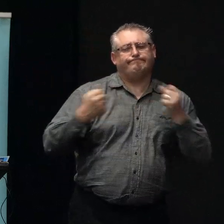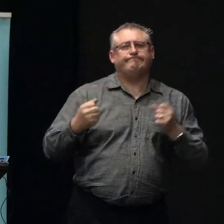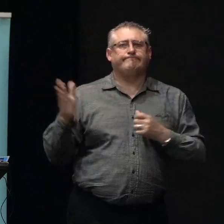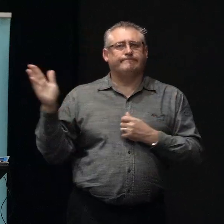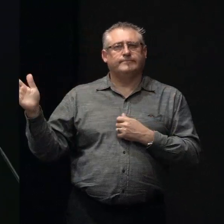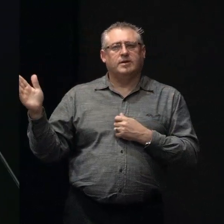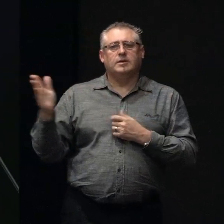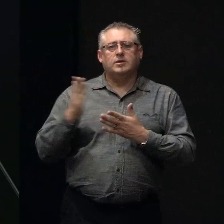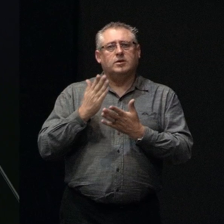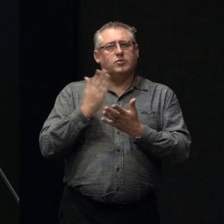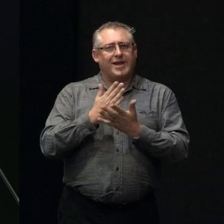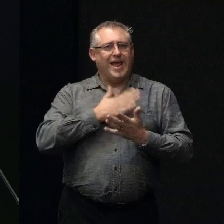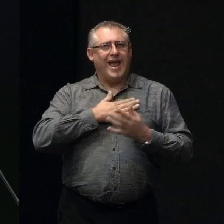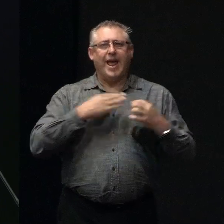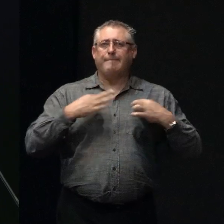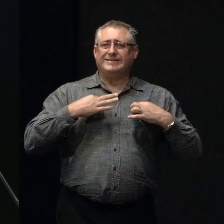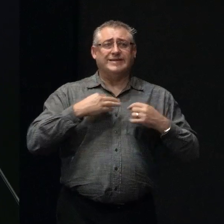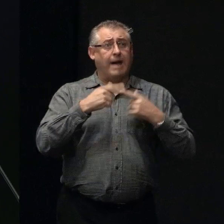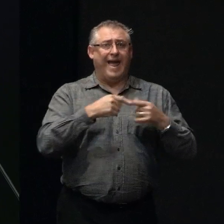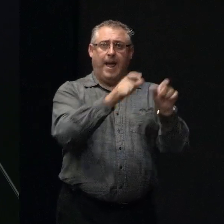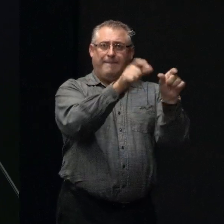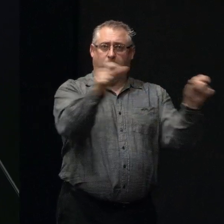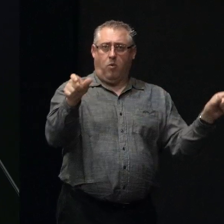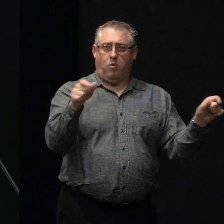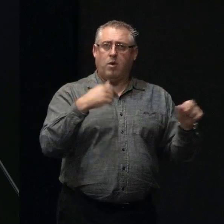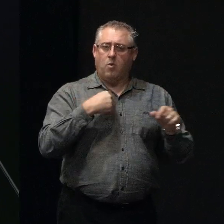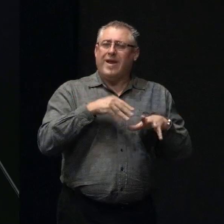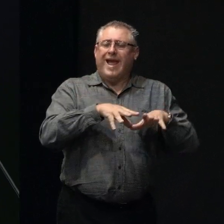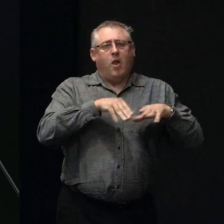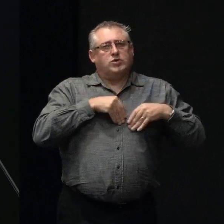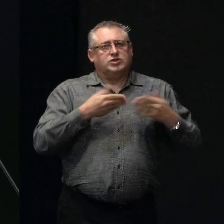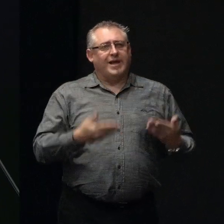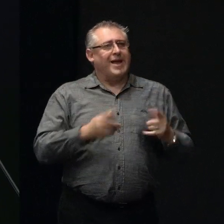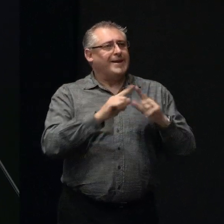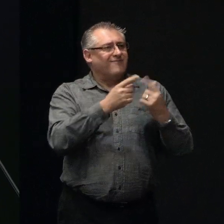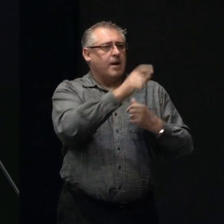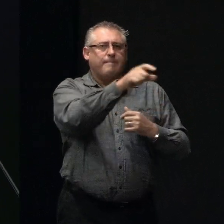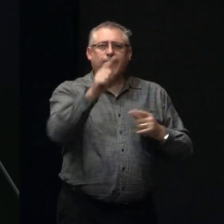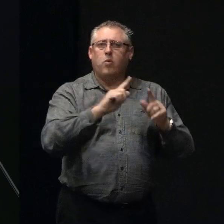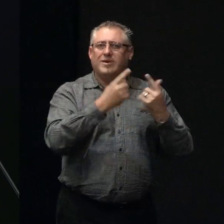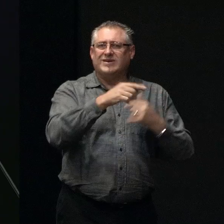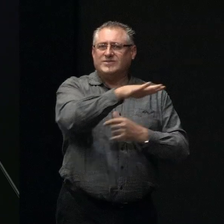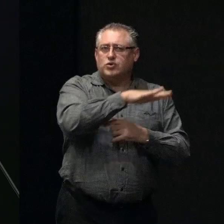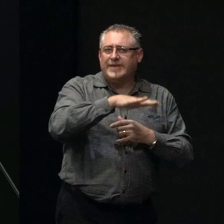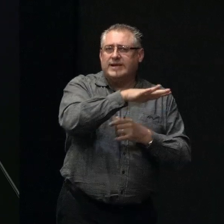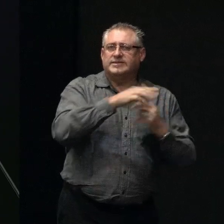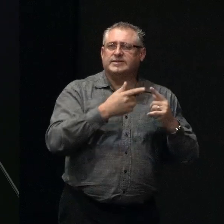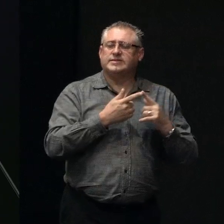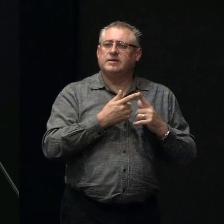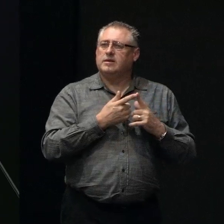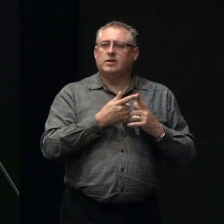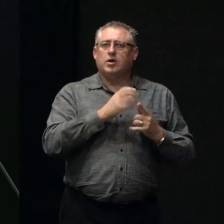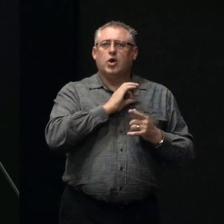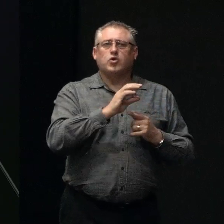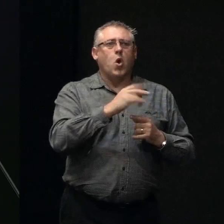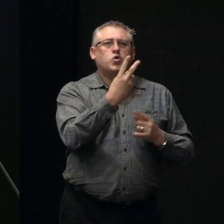It's really, our business is fundamentally about people, and we acknowledge right now that different people have very, very different circumstances, and there's